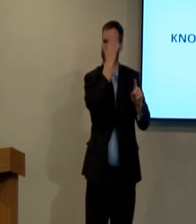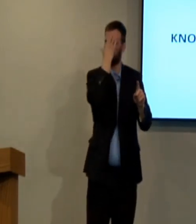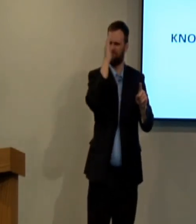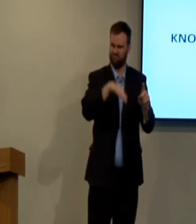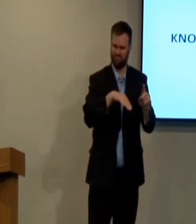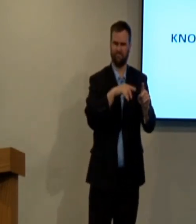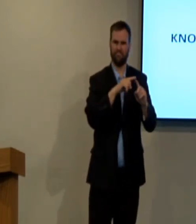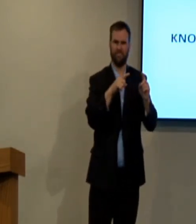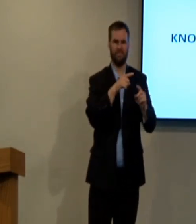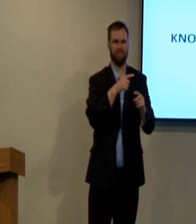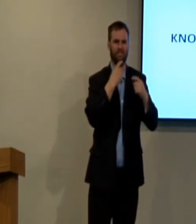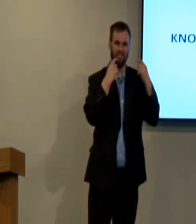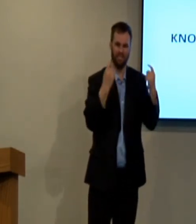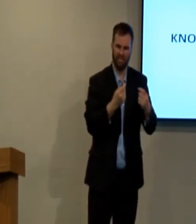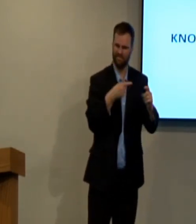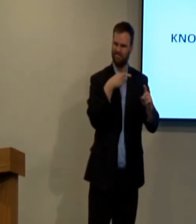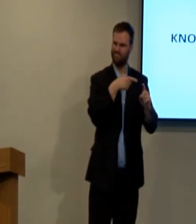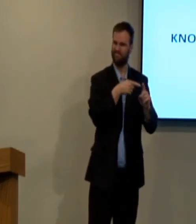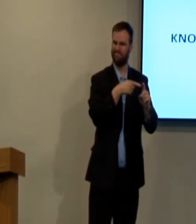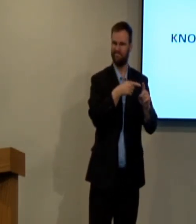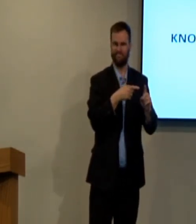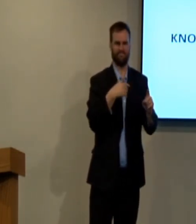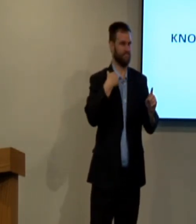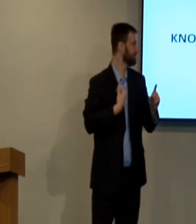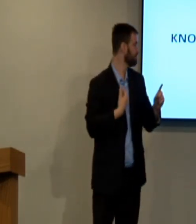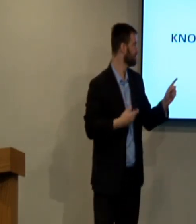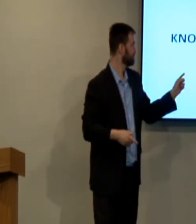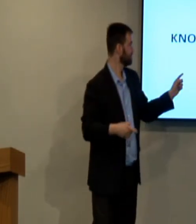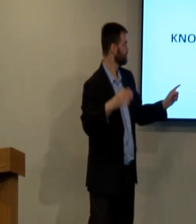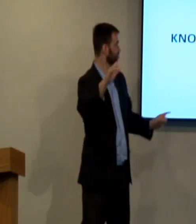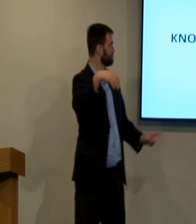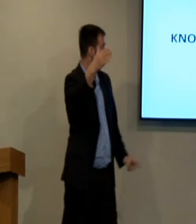so Eli knew the Lord, he knew Yahweh, his sons didn't.